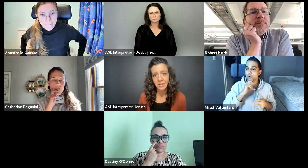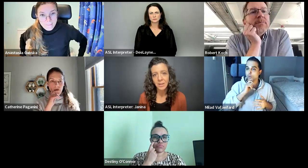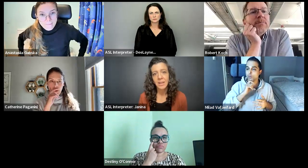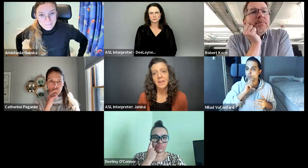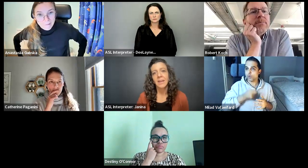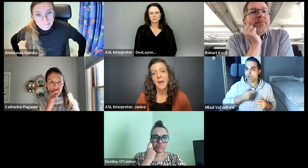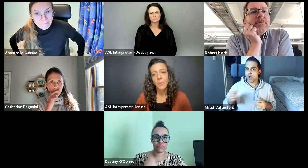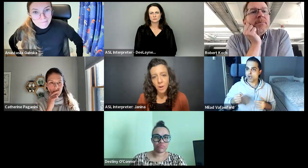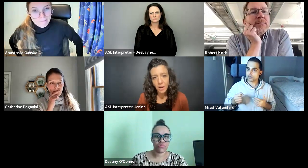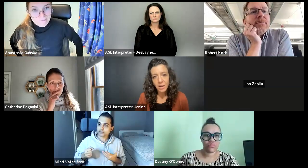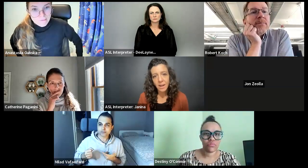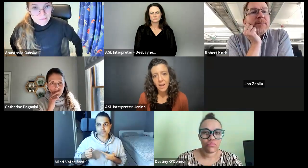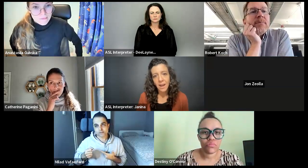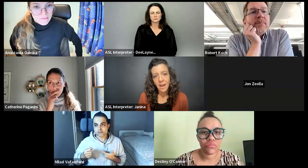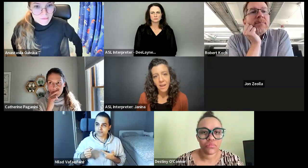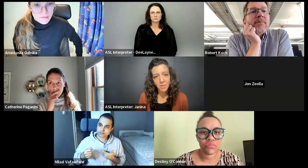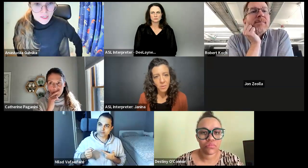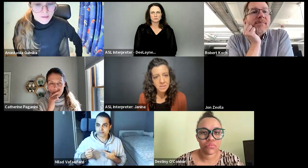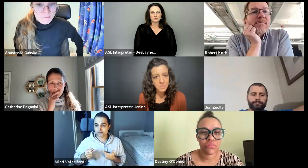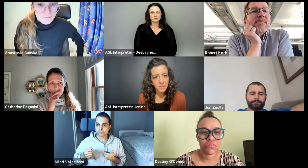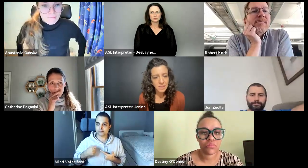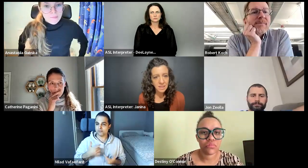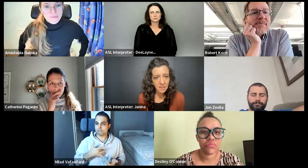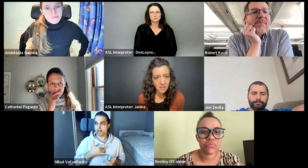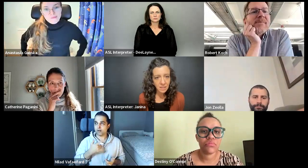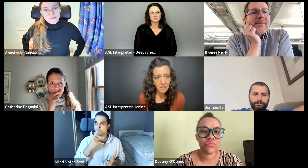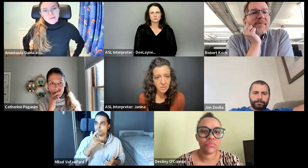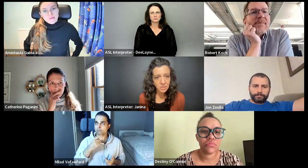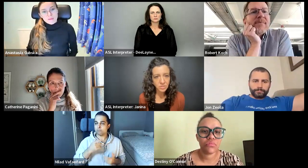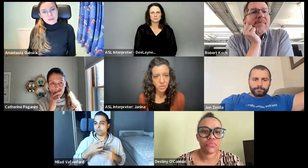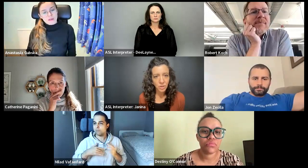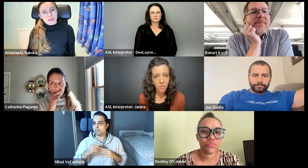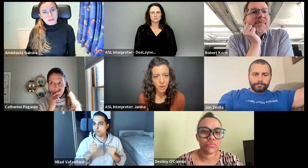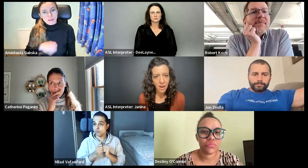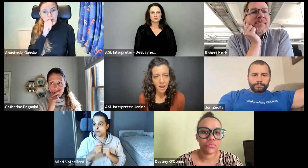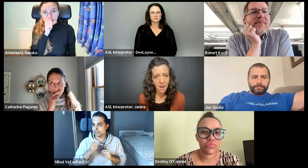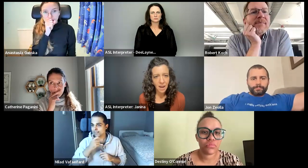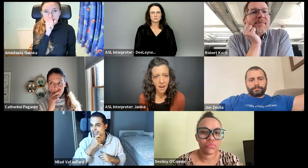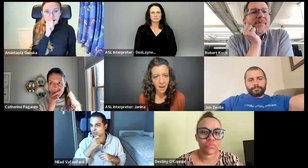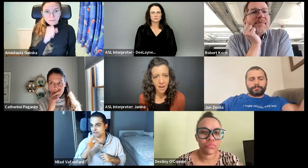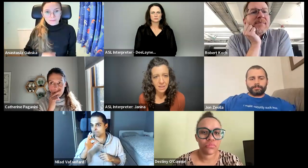here at work, everyone speaks English. And so